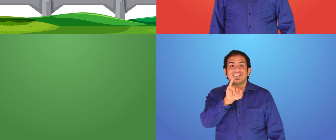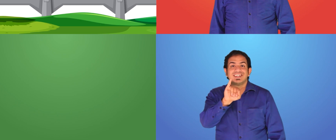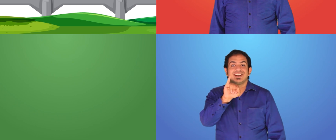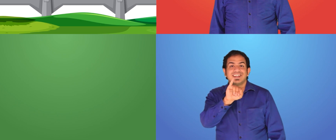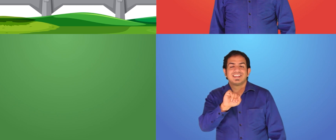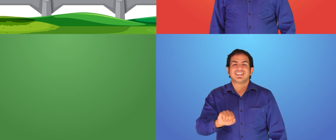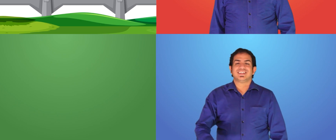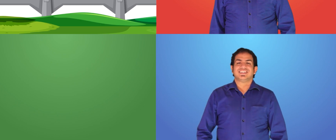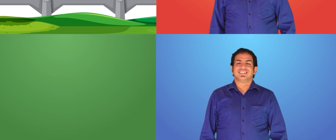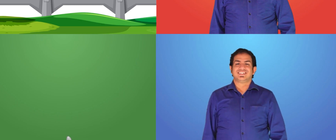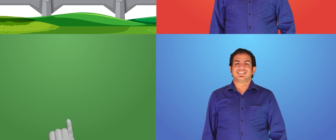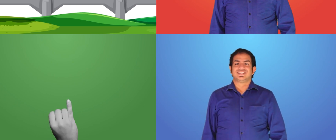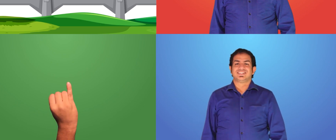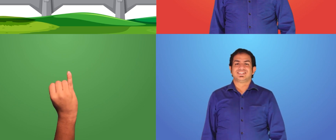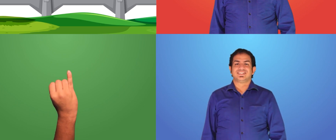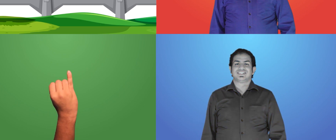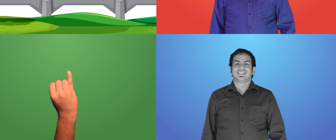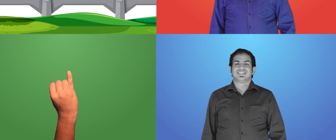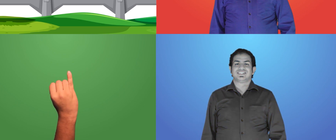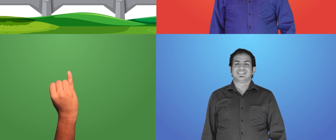and six.